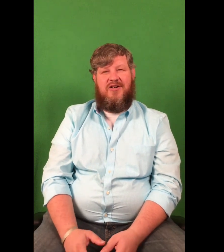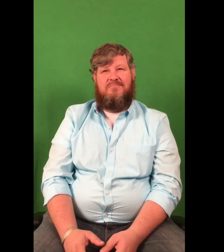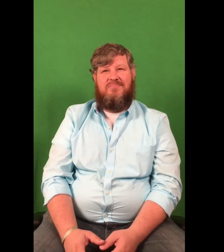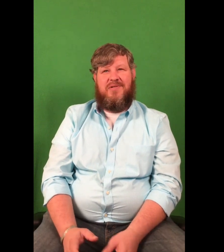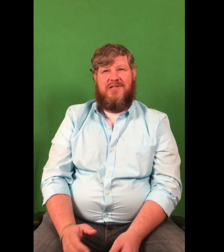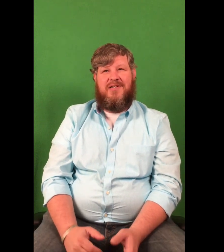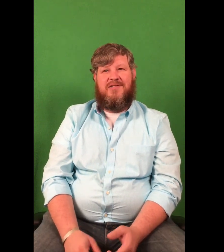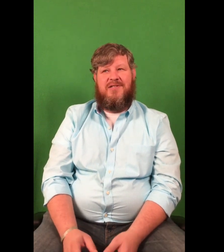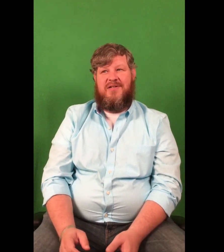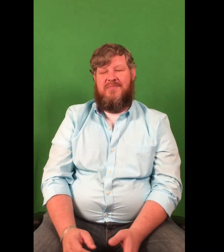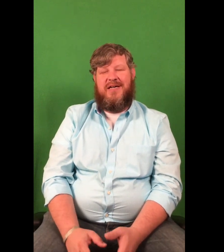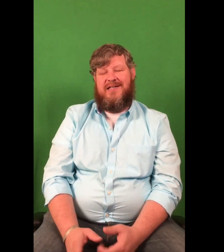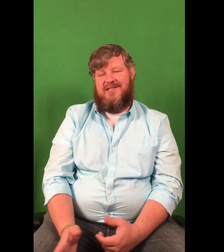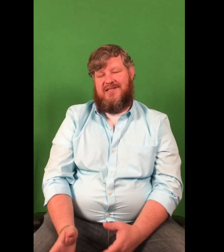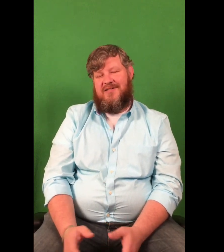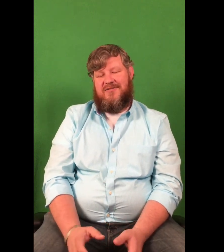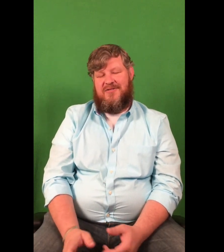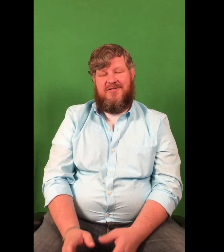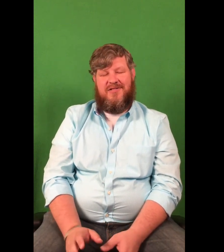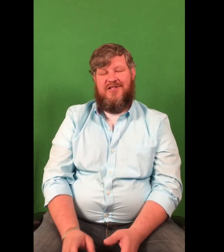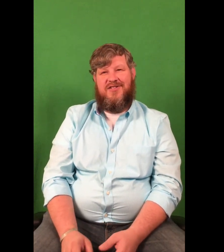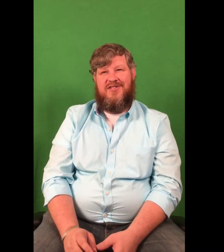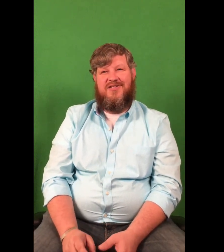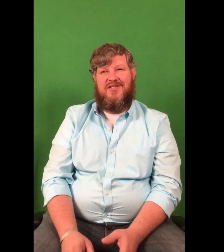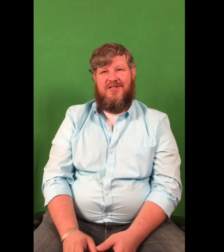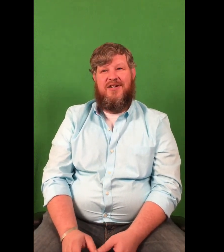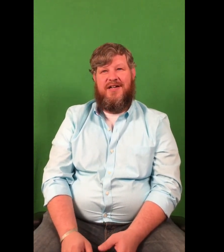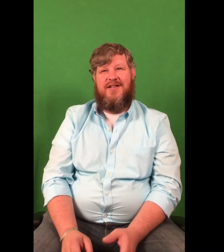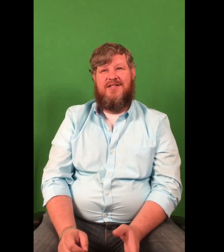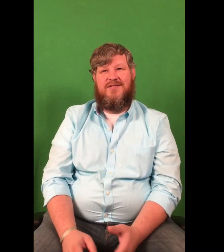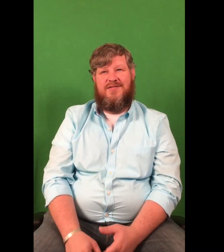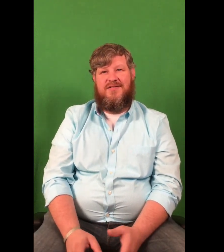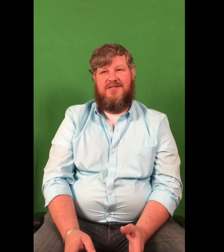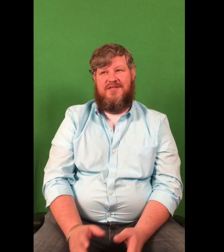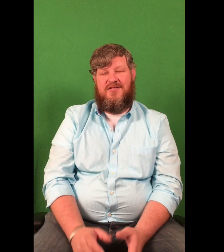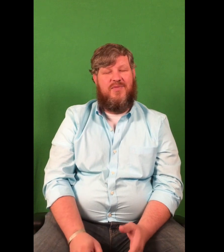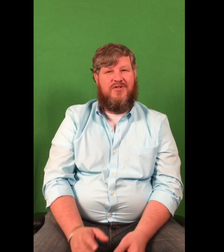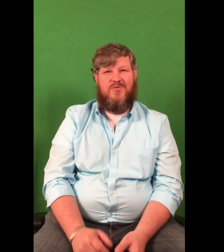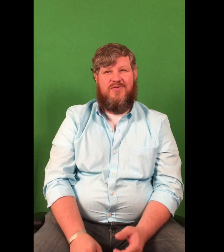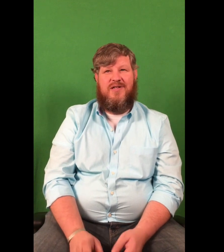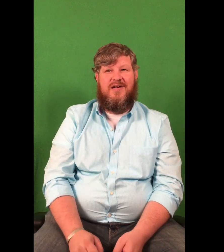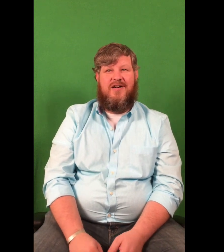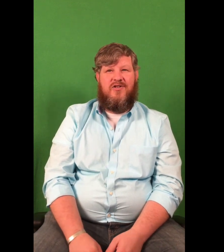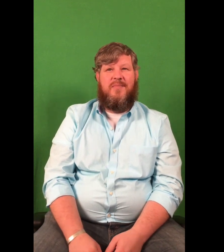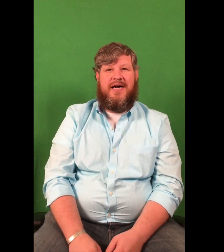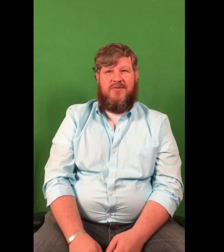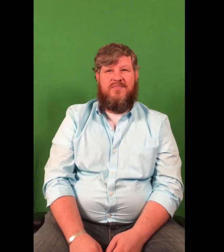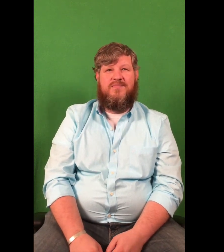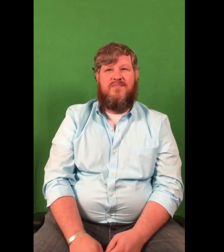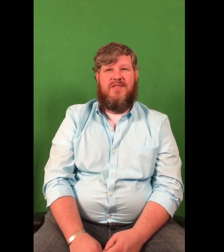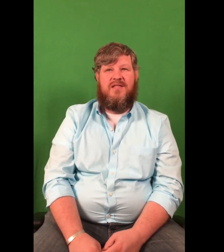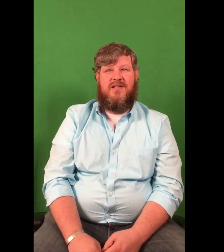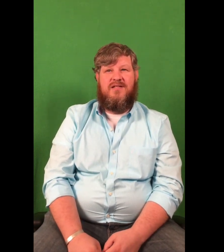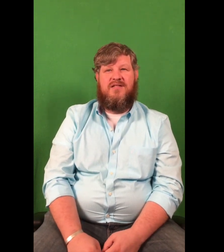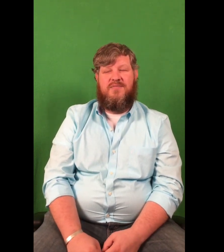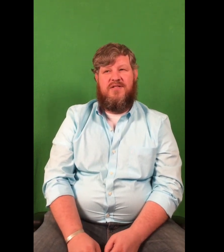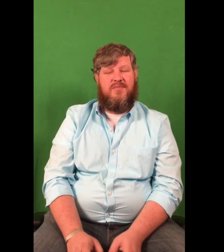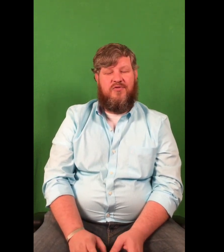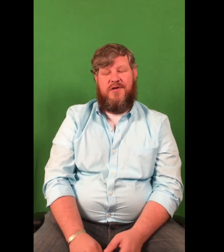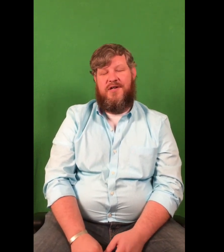help, but yet combat other things, you know, in their heads because the smells would remind them. You some of the debris,